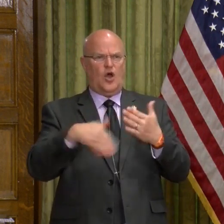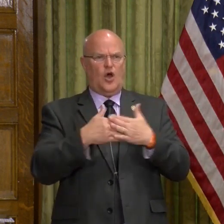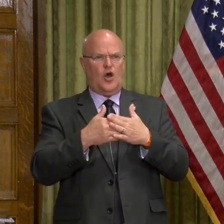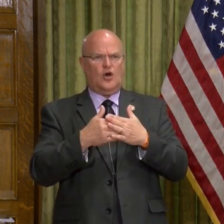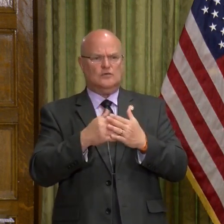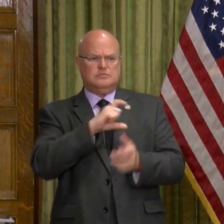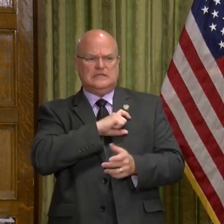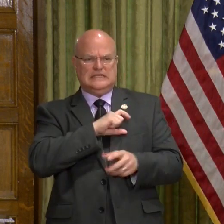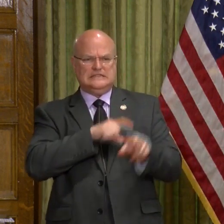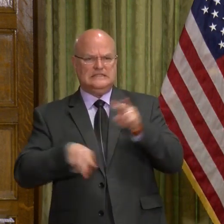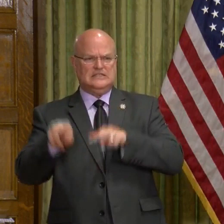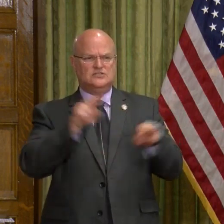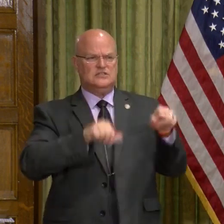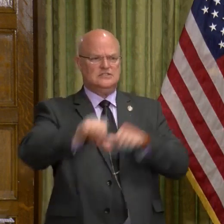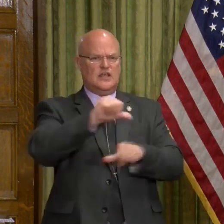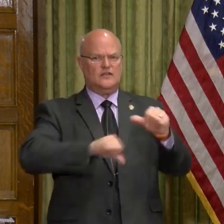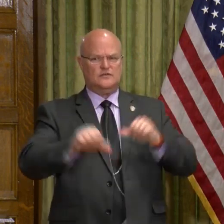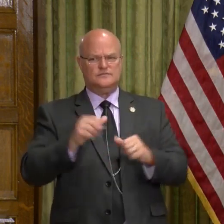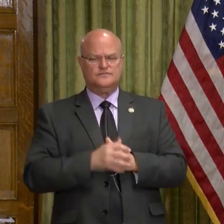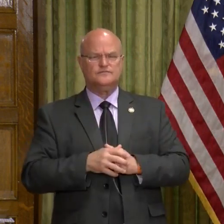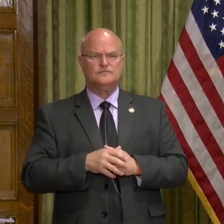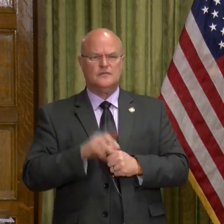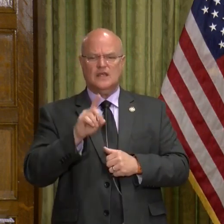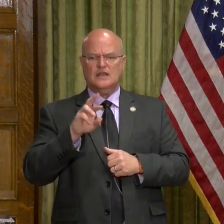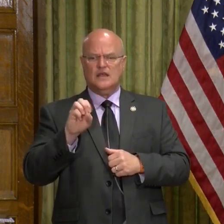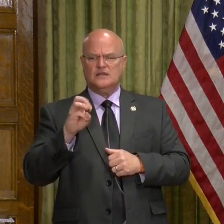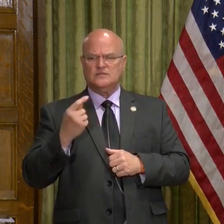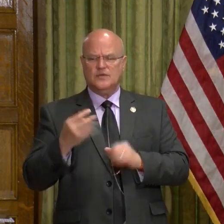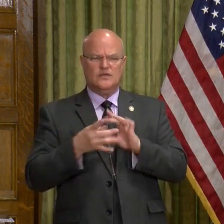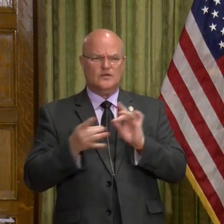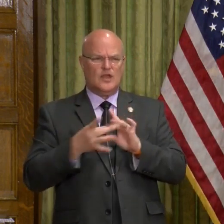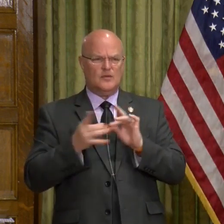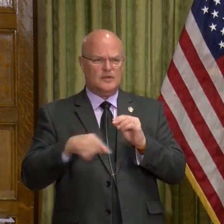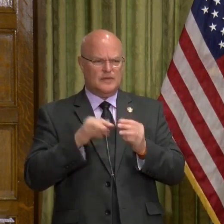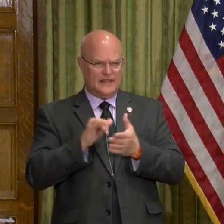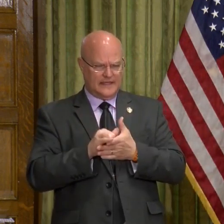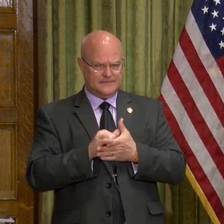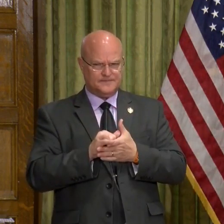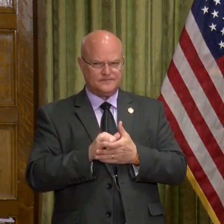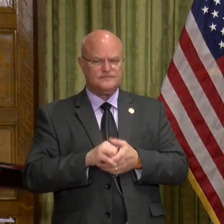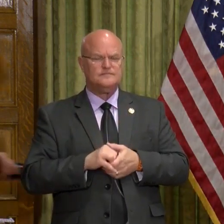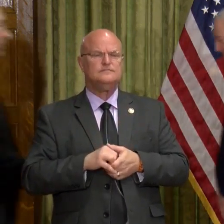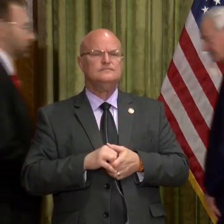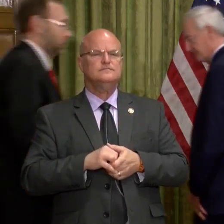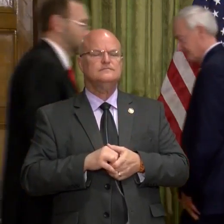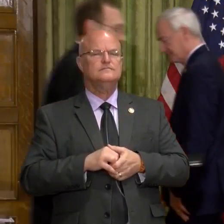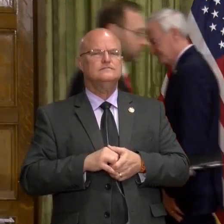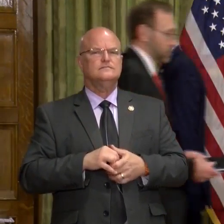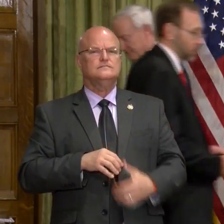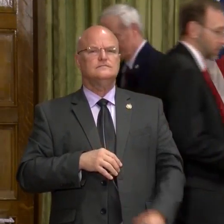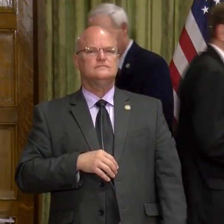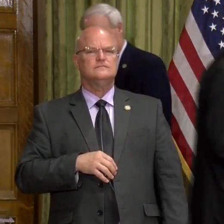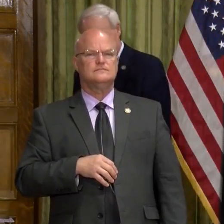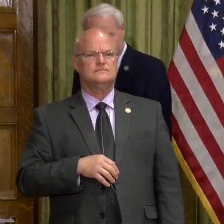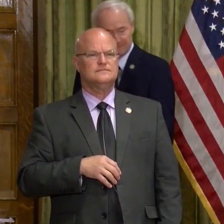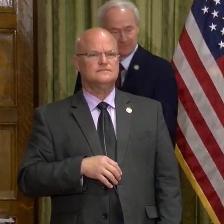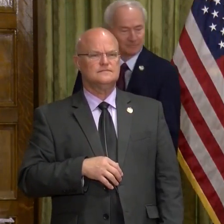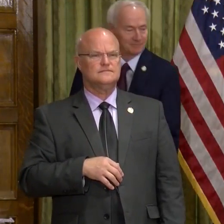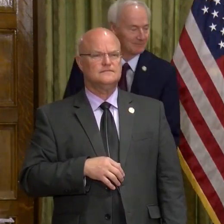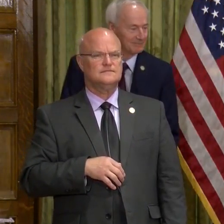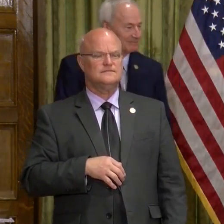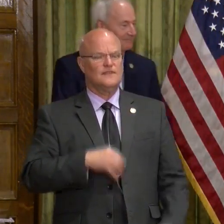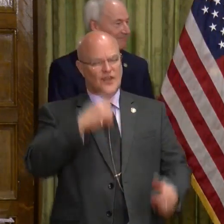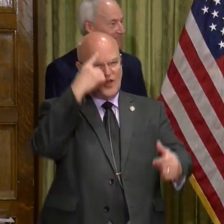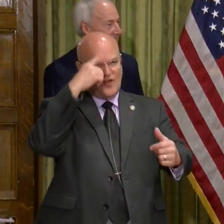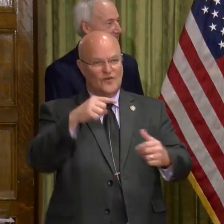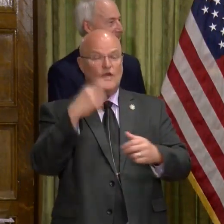to sort of police each other? Dr. Smith, do you want to comment on how this is going to work? Well,